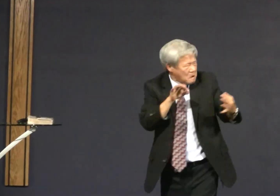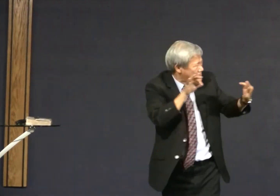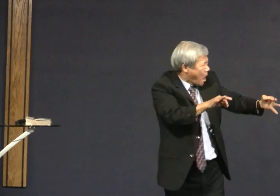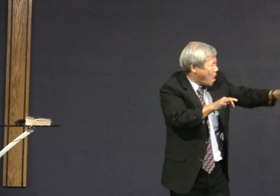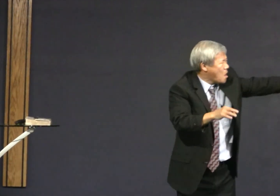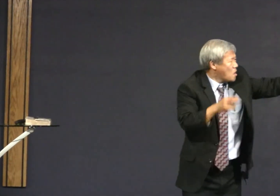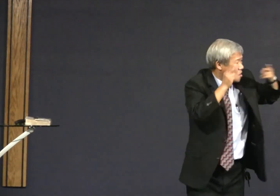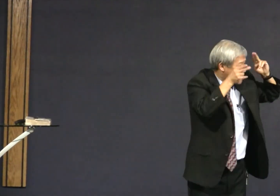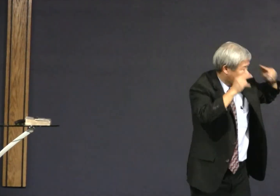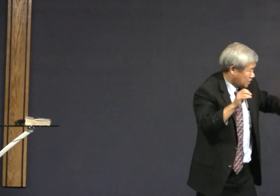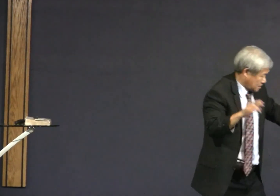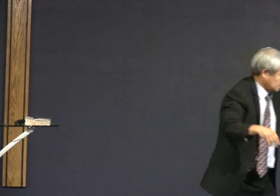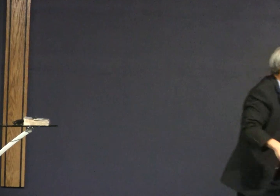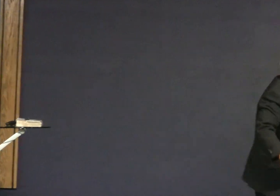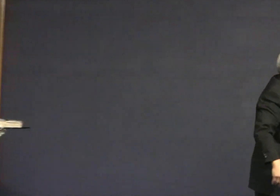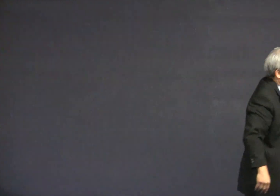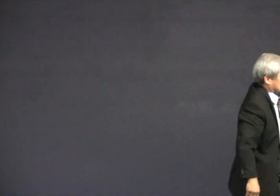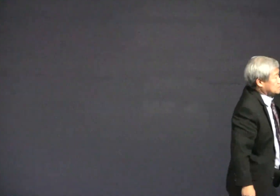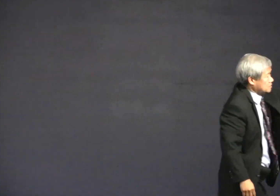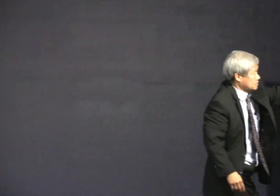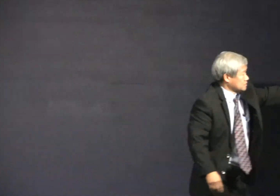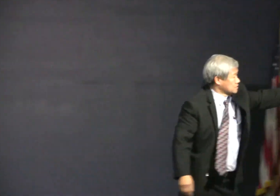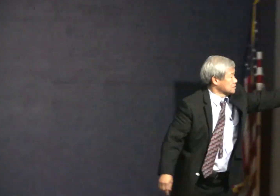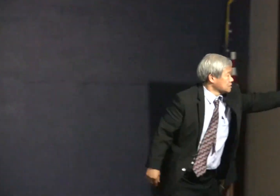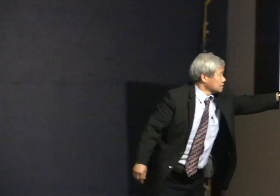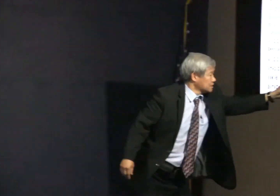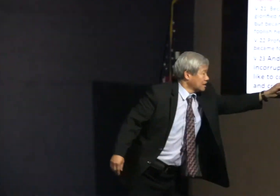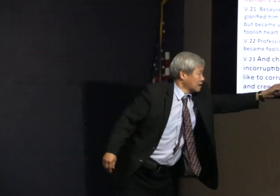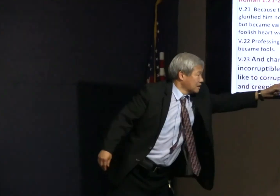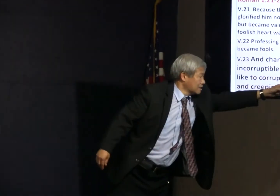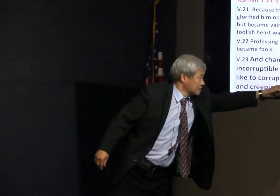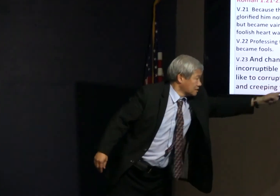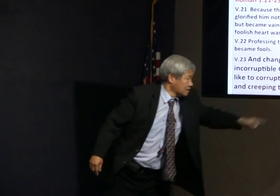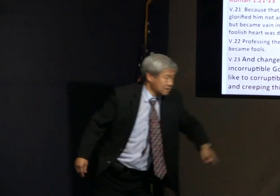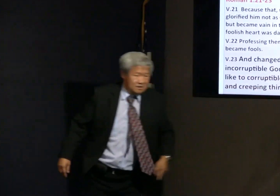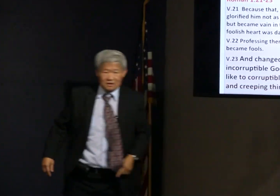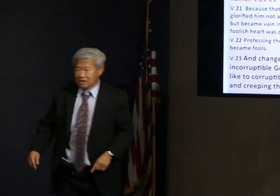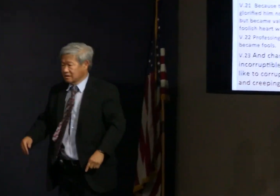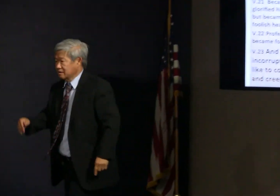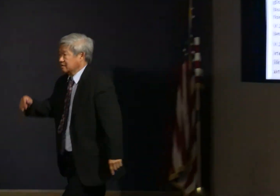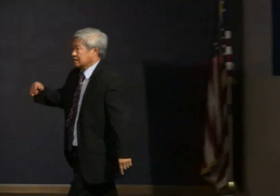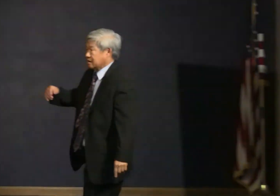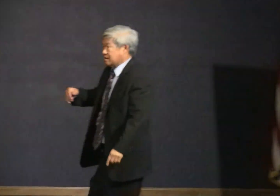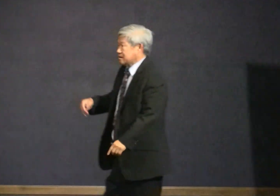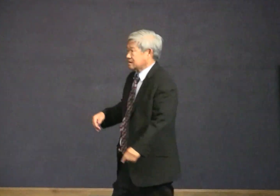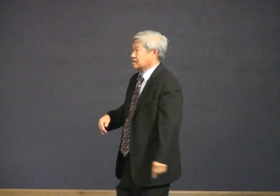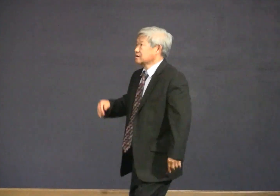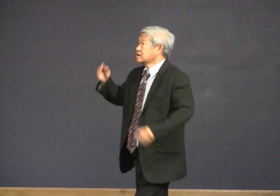And the priests of Moloch casting the infants into the fire. Corruptible man.